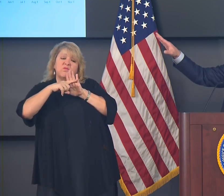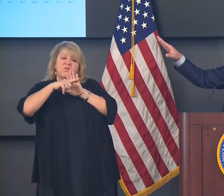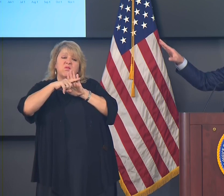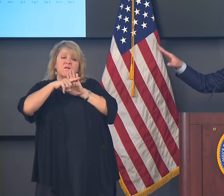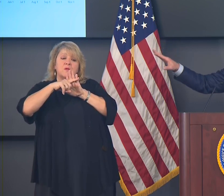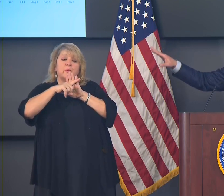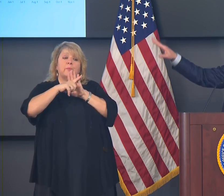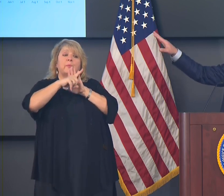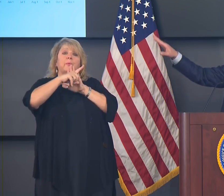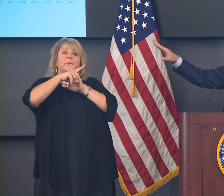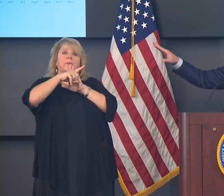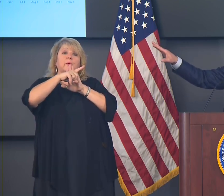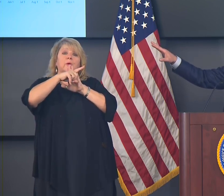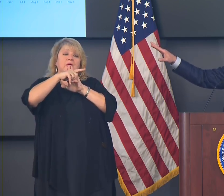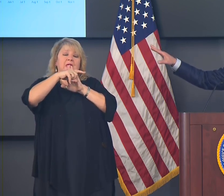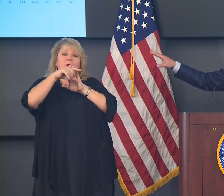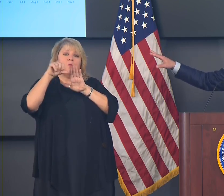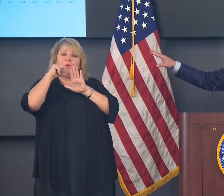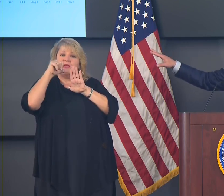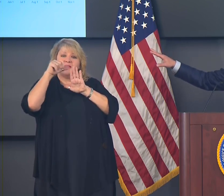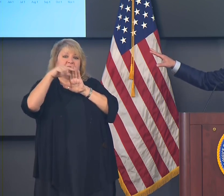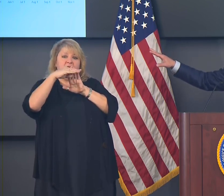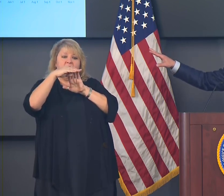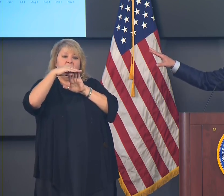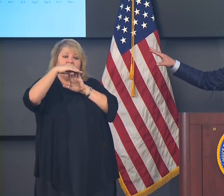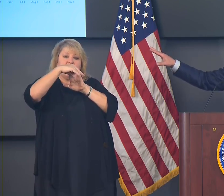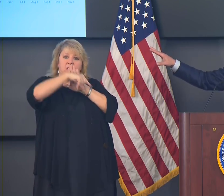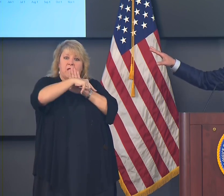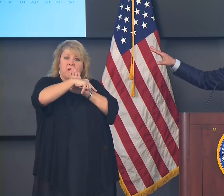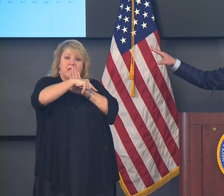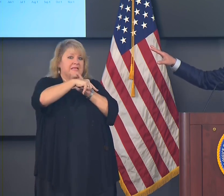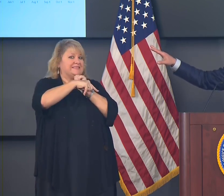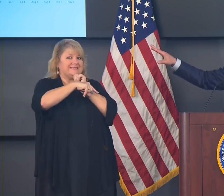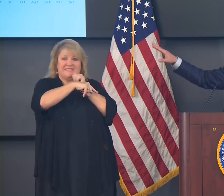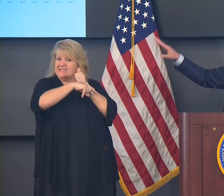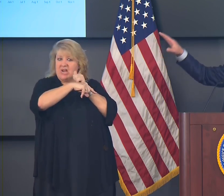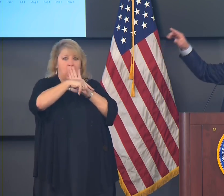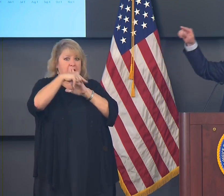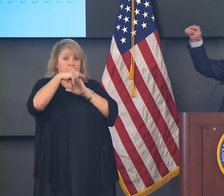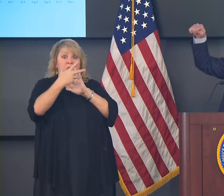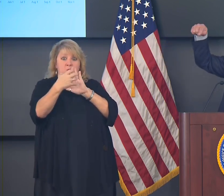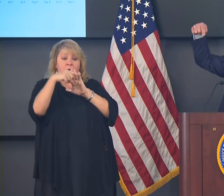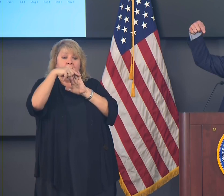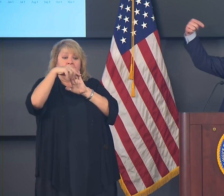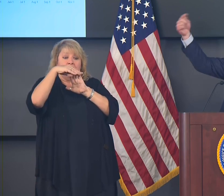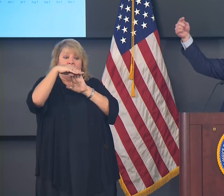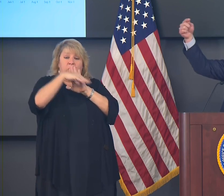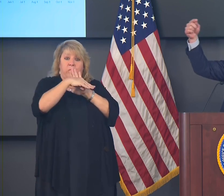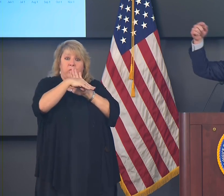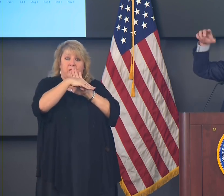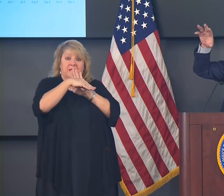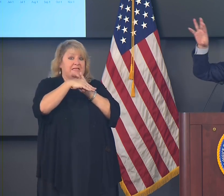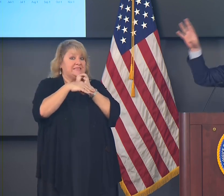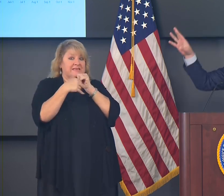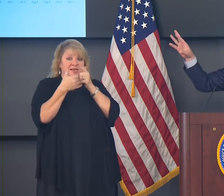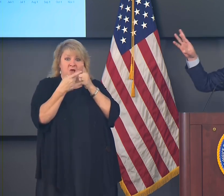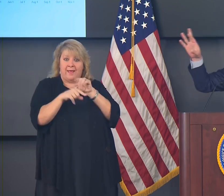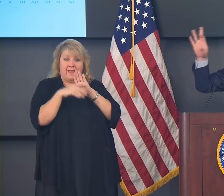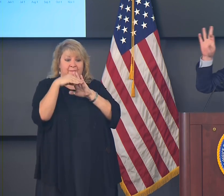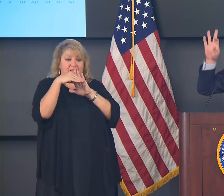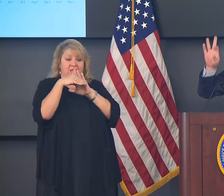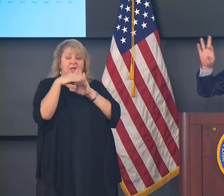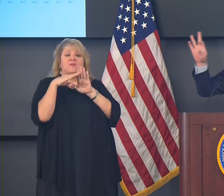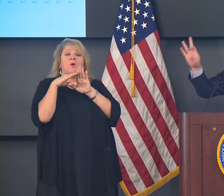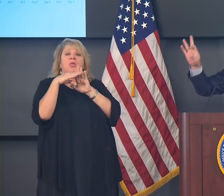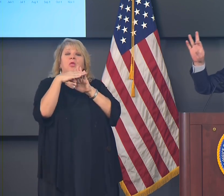And so we're already in a much more difficult place. And on top of that, and this is true across